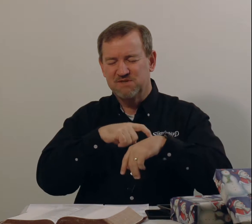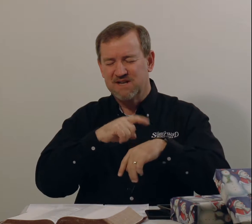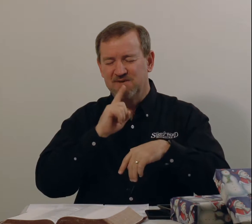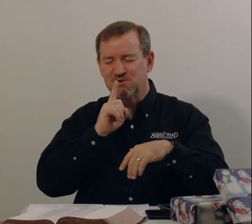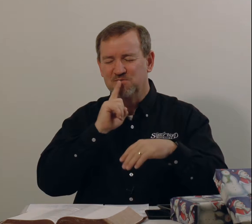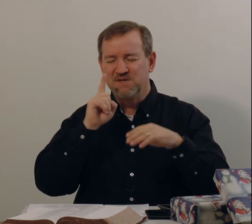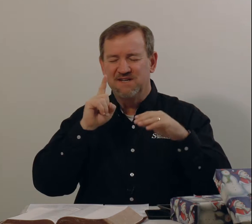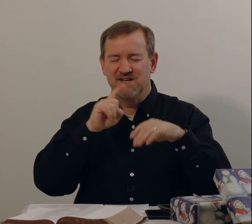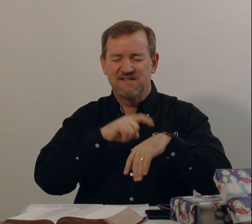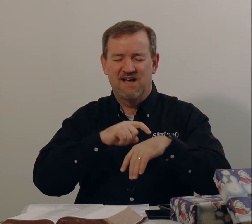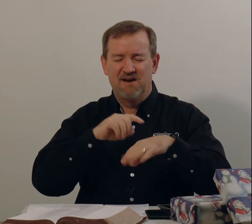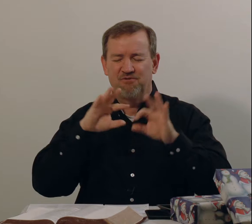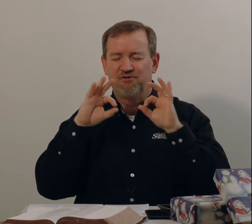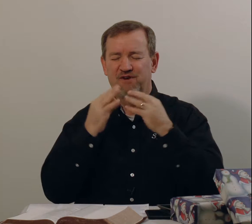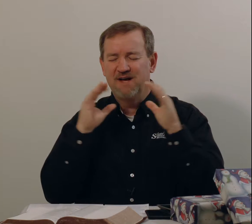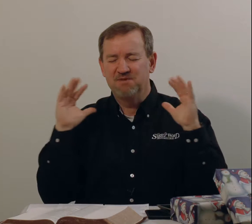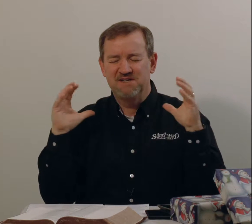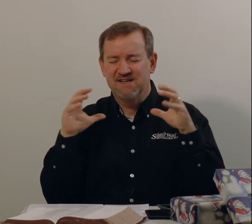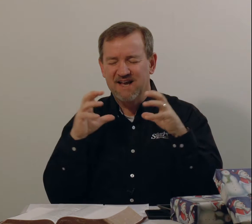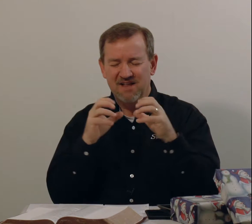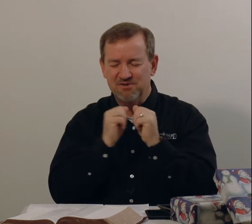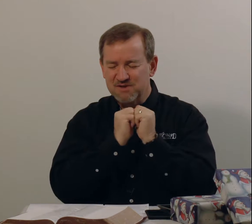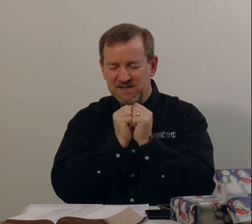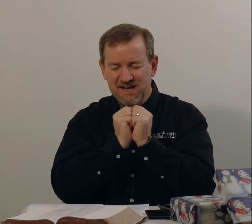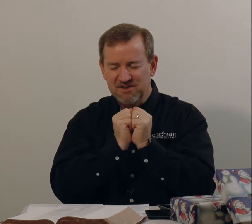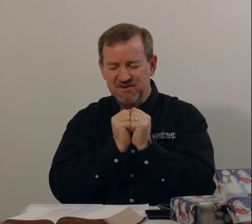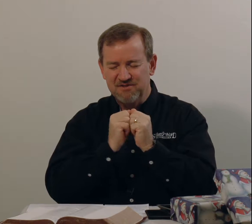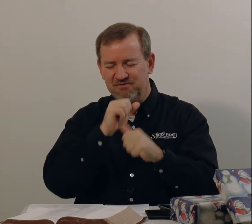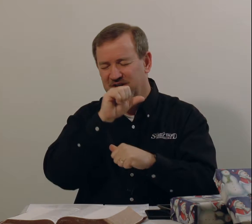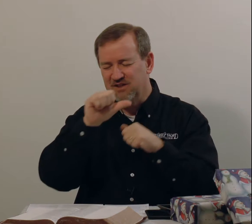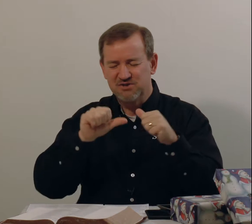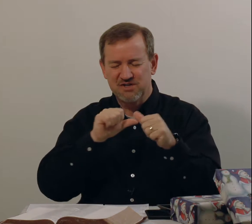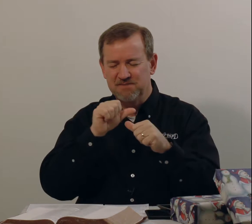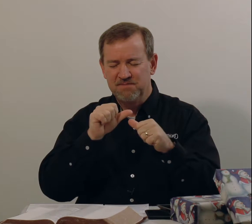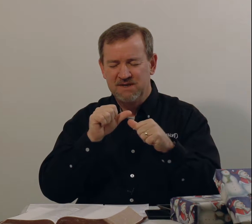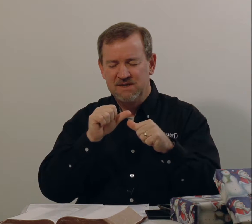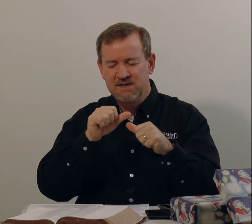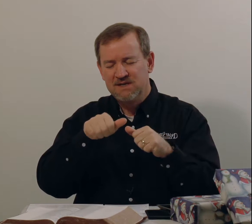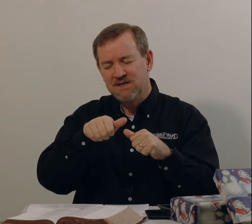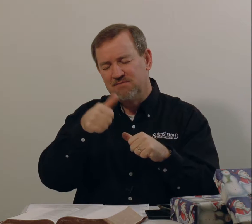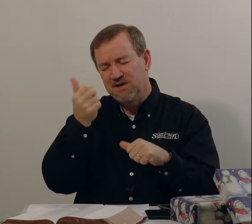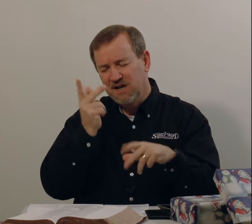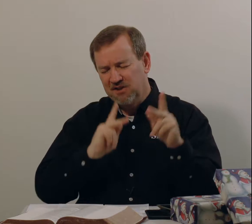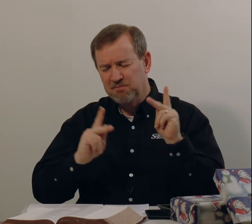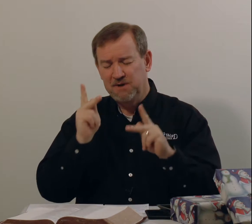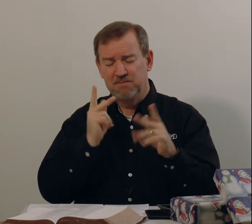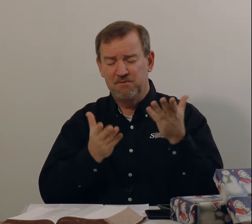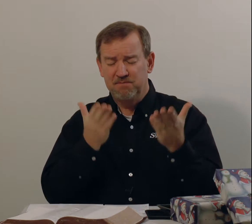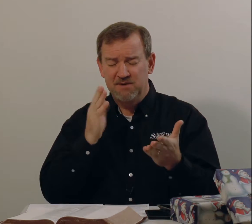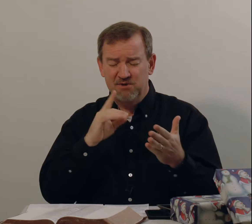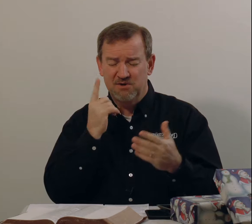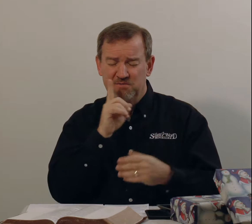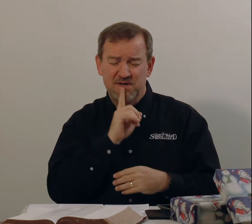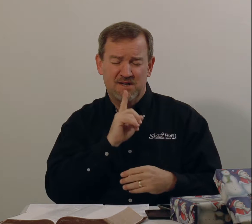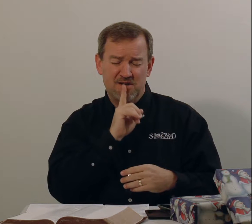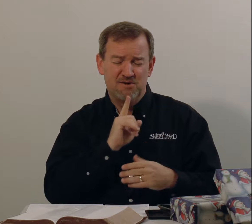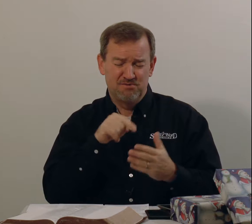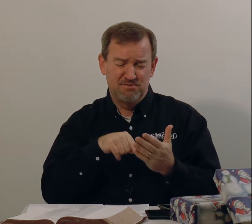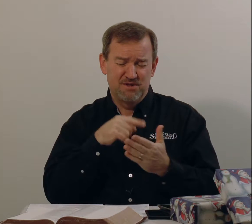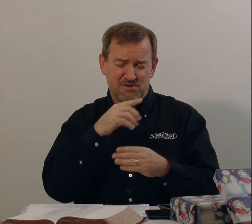time is going to be a time for a family to gather together and fellowship. But other people maybe are going to be alone this